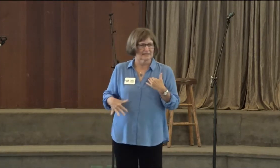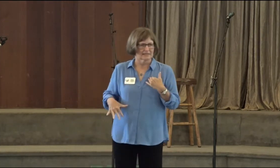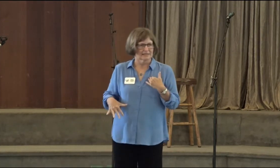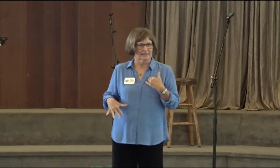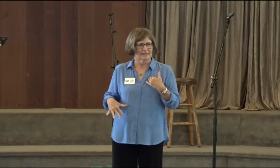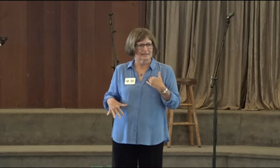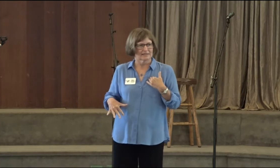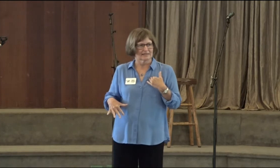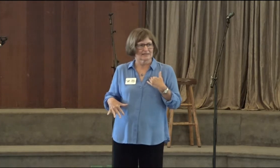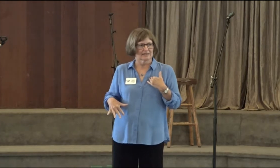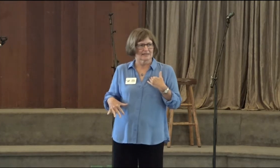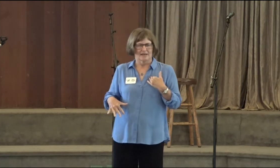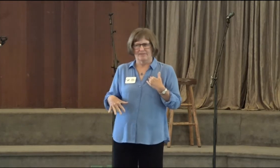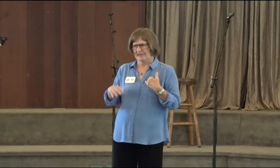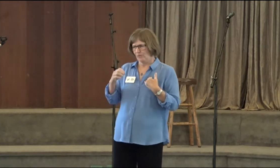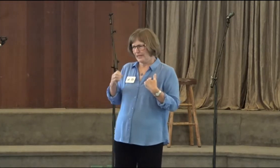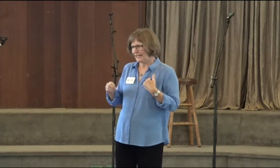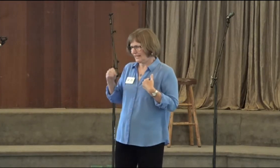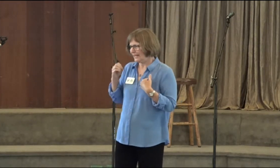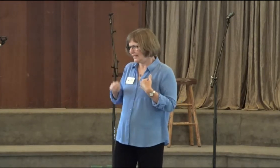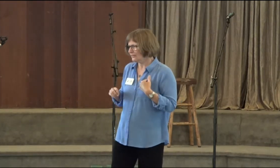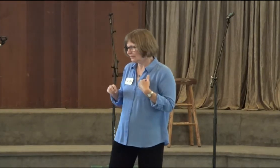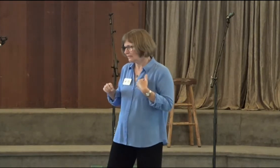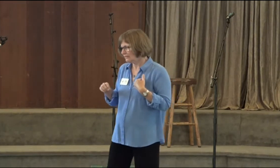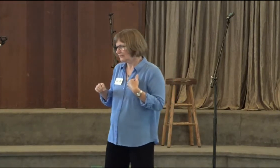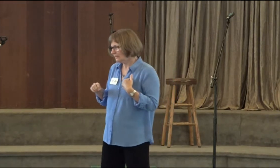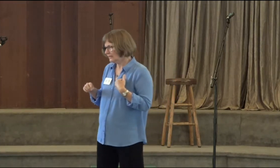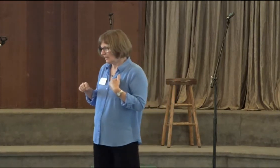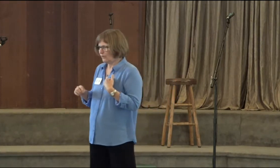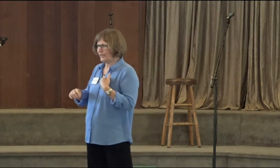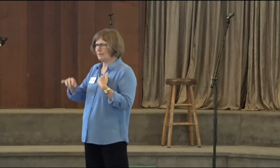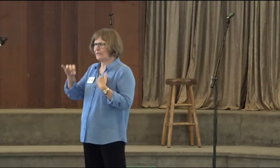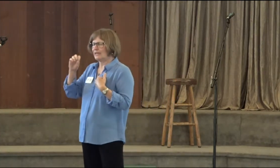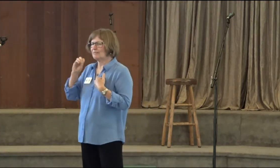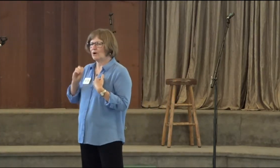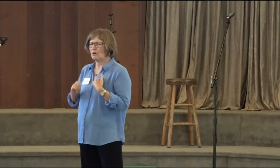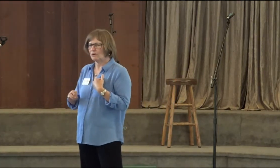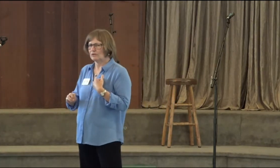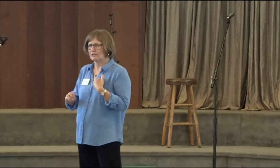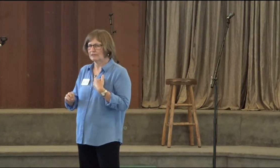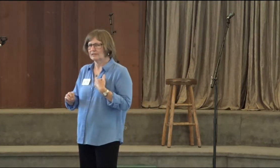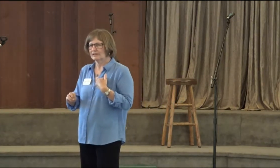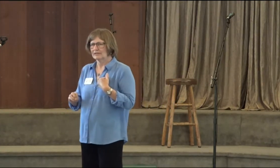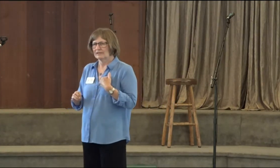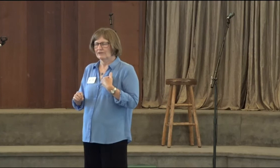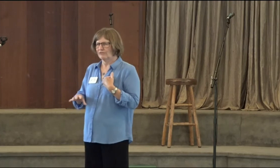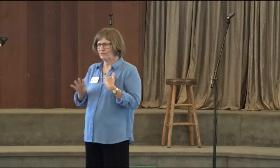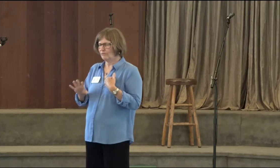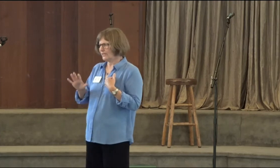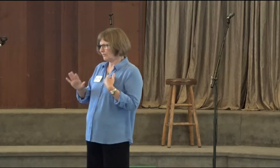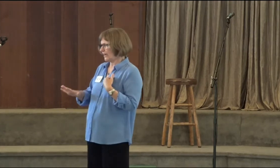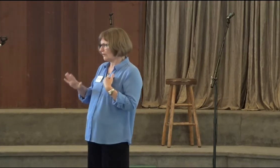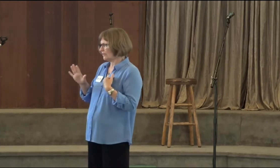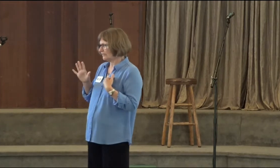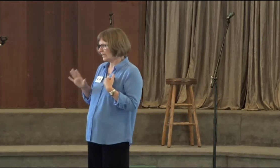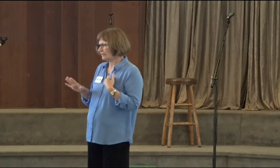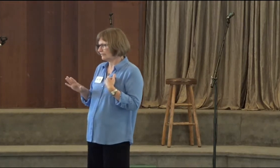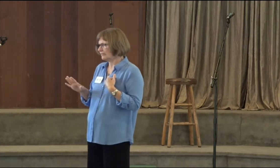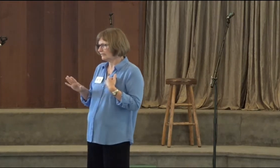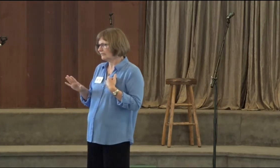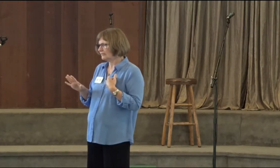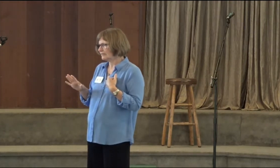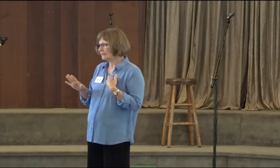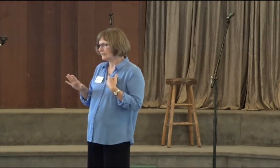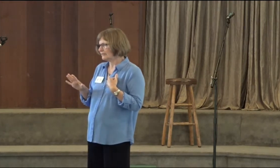but that we can heal, we can become whole through this power of